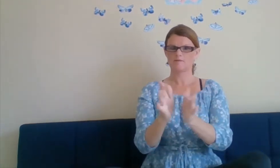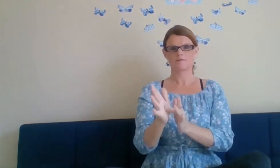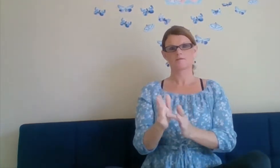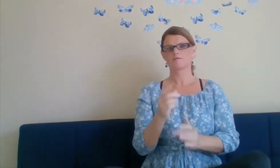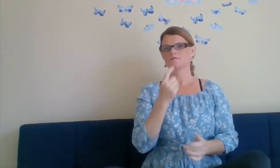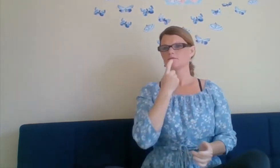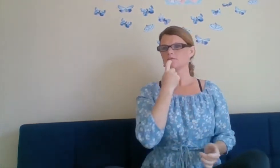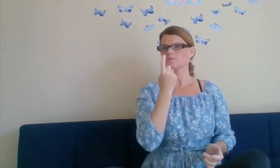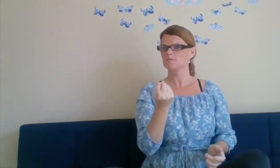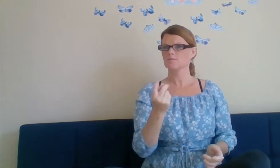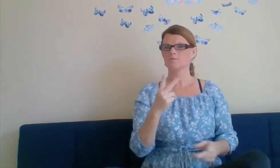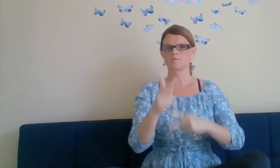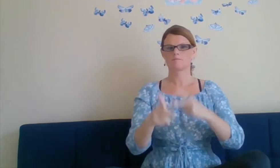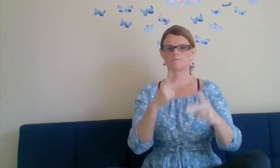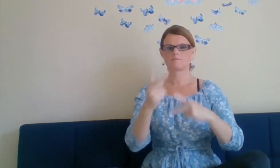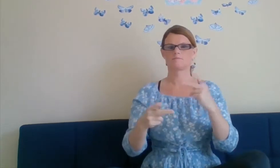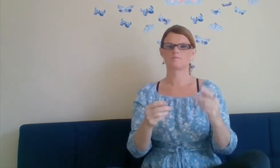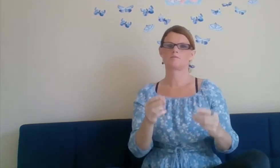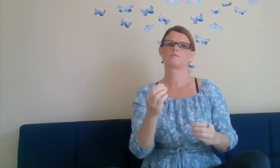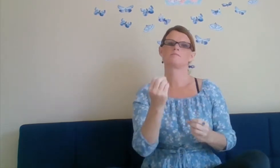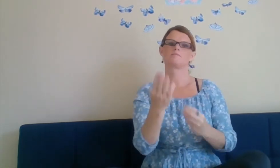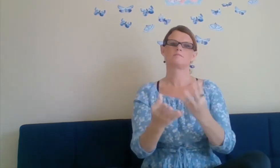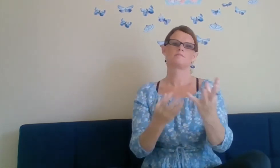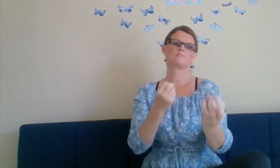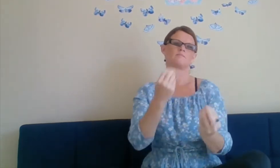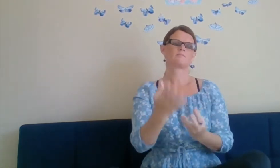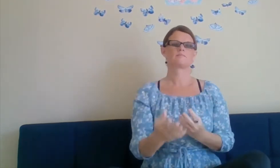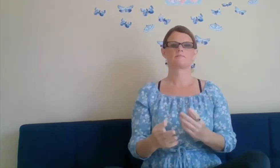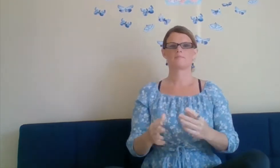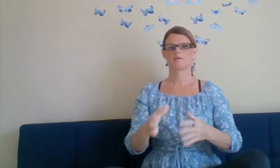He told people many, many parables.